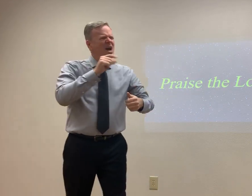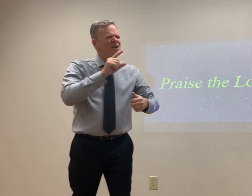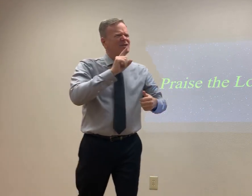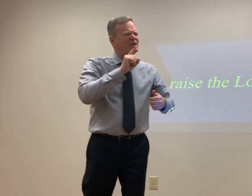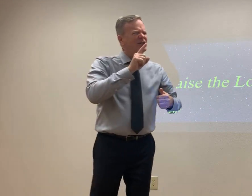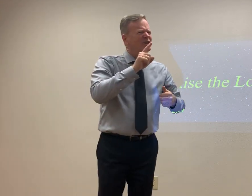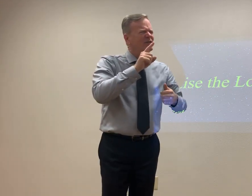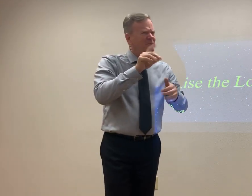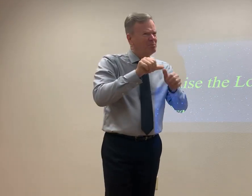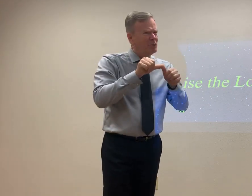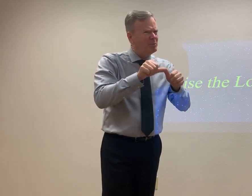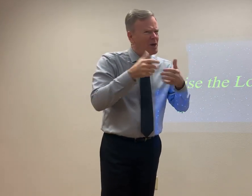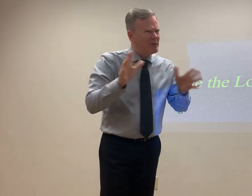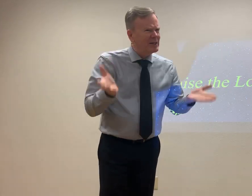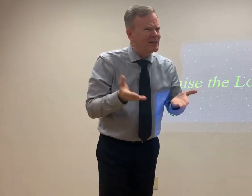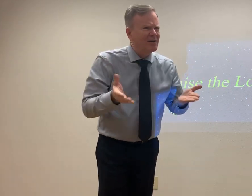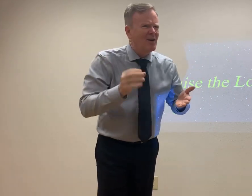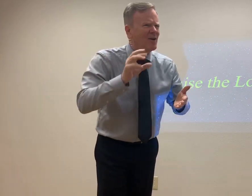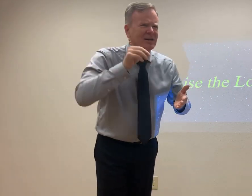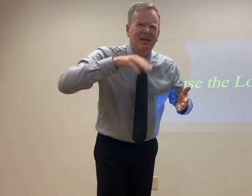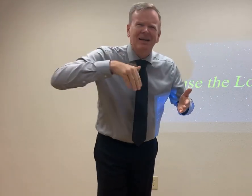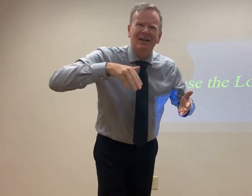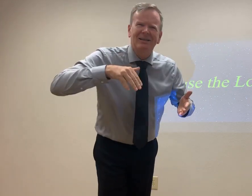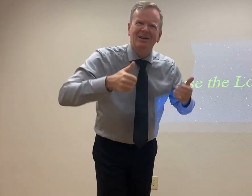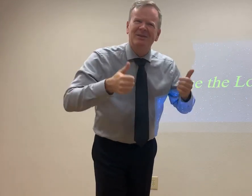So I'm not sure, are you permanently here or not yet?